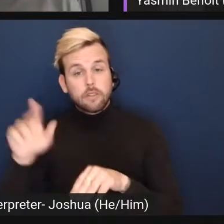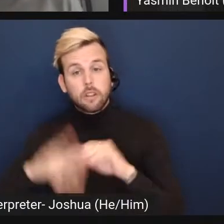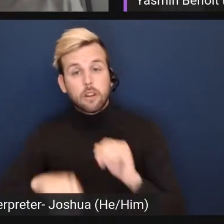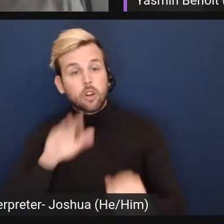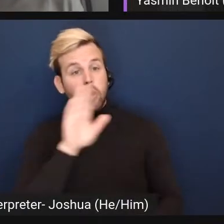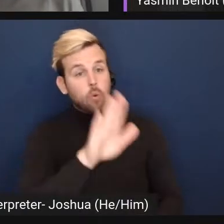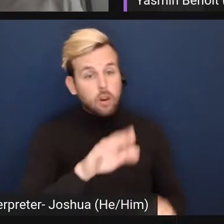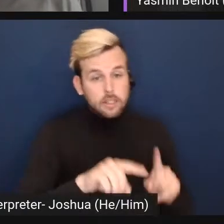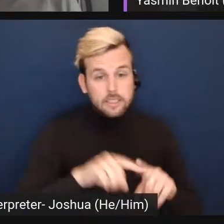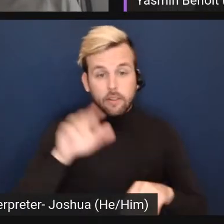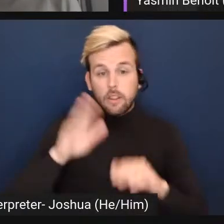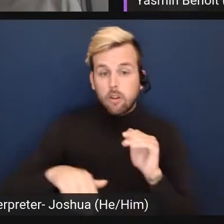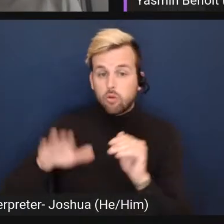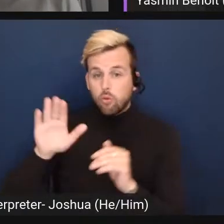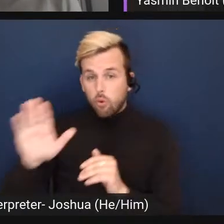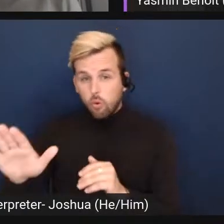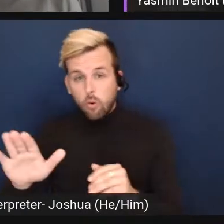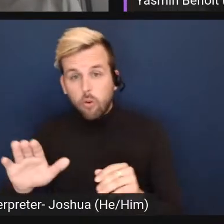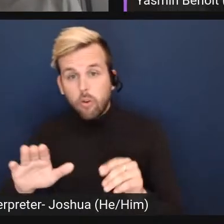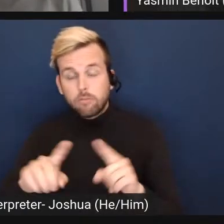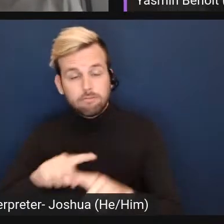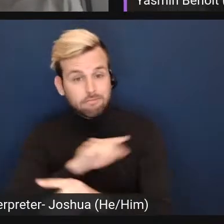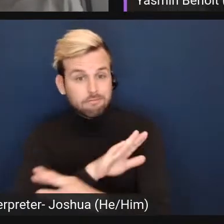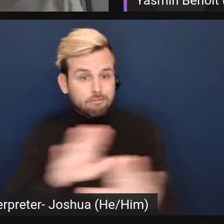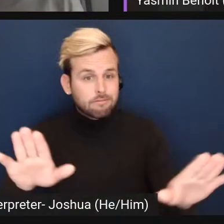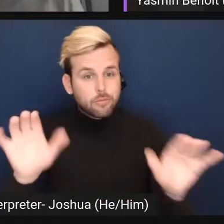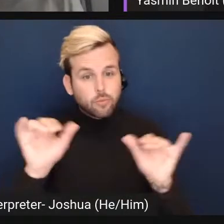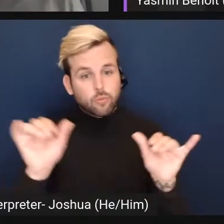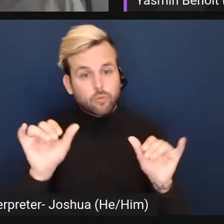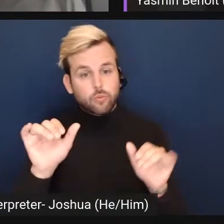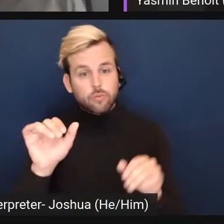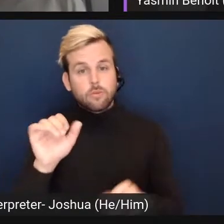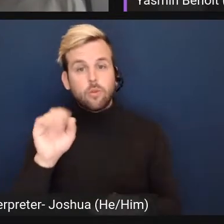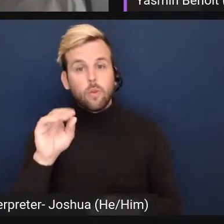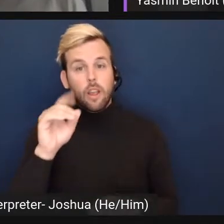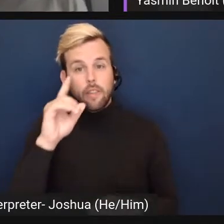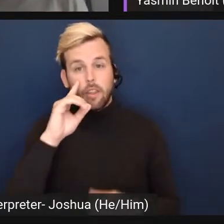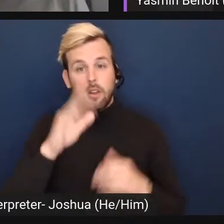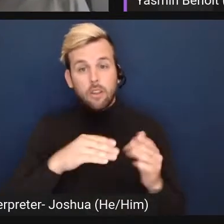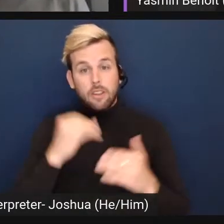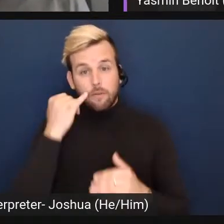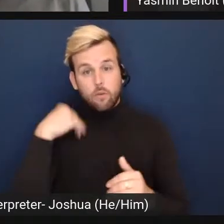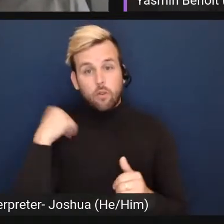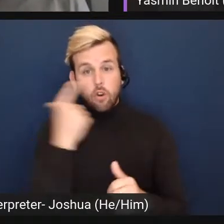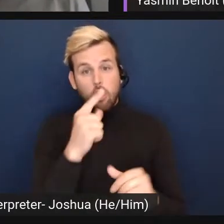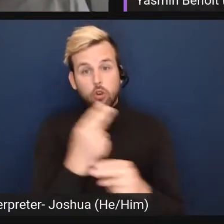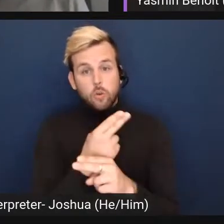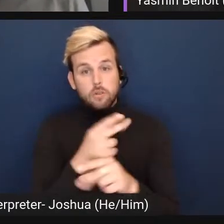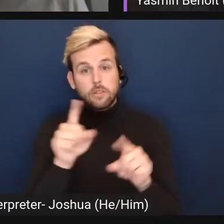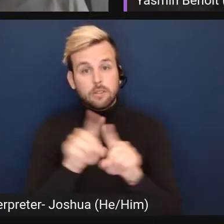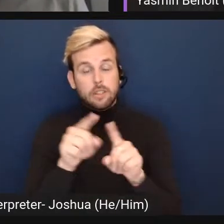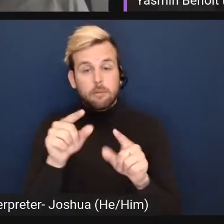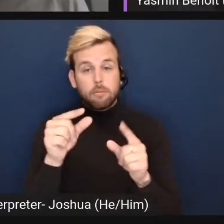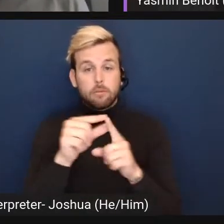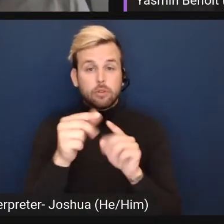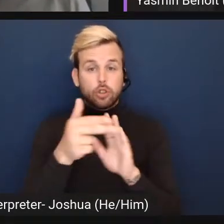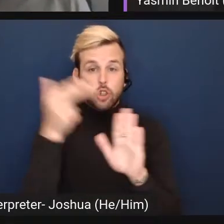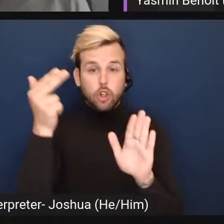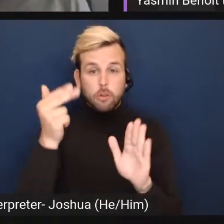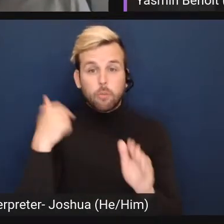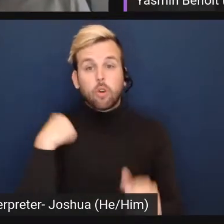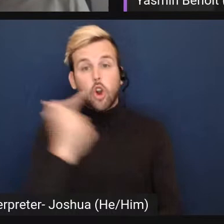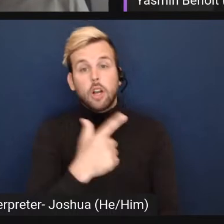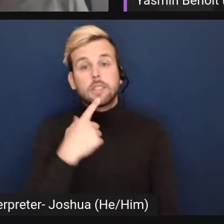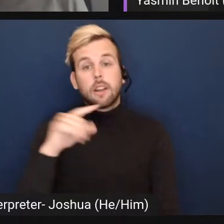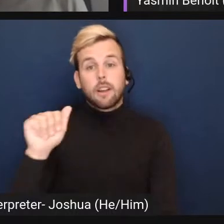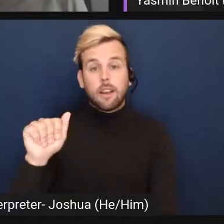yours it's going to be different to other people's and i think even if we're all using the same terminology even if we are all saying